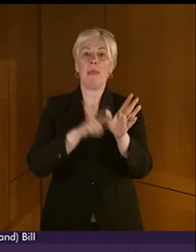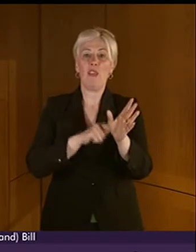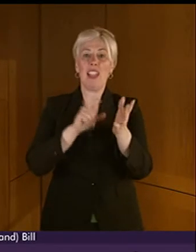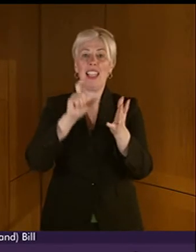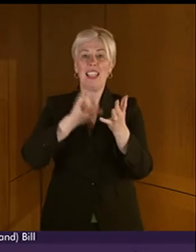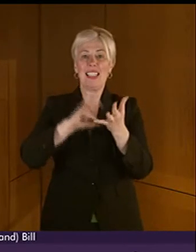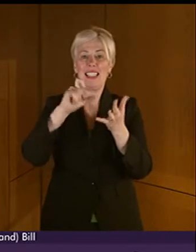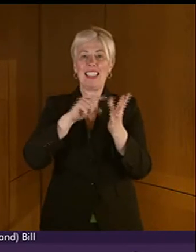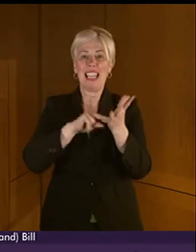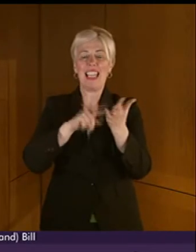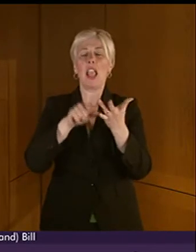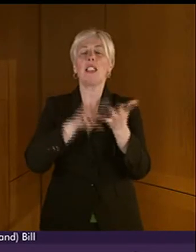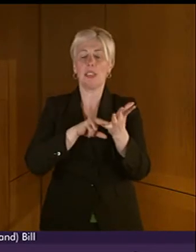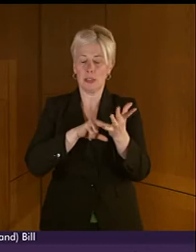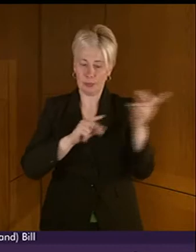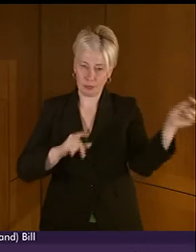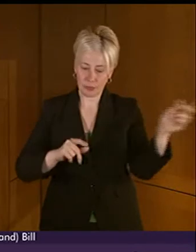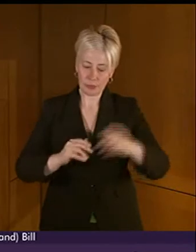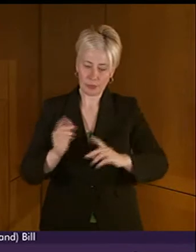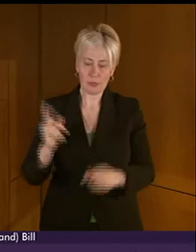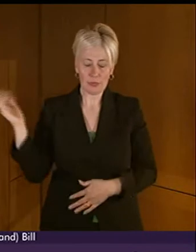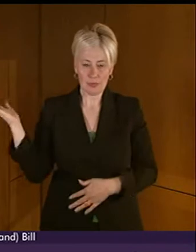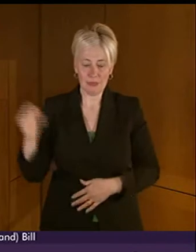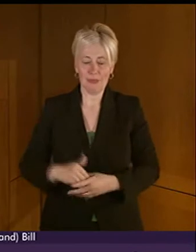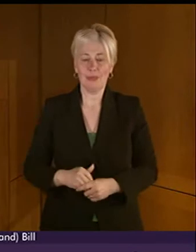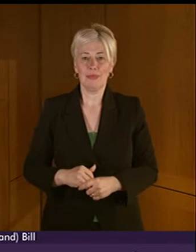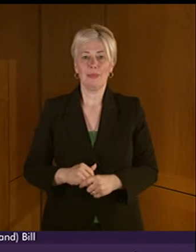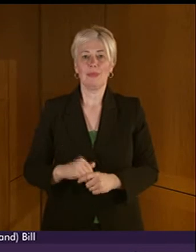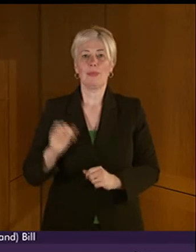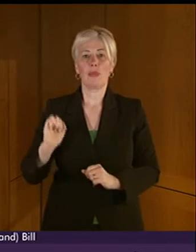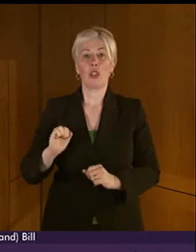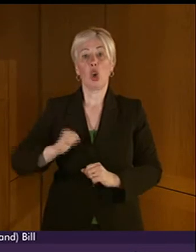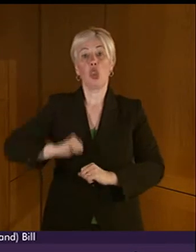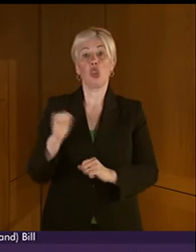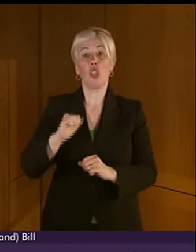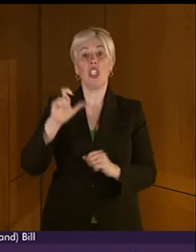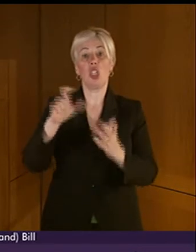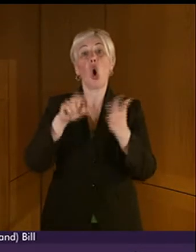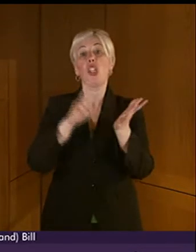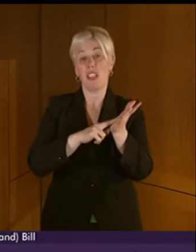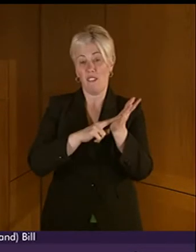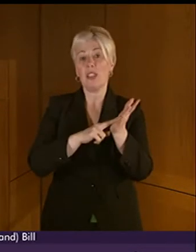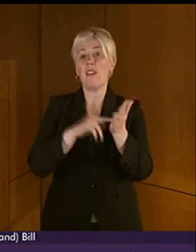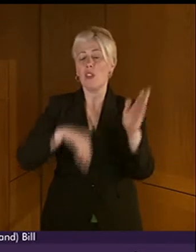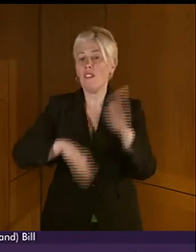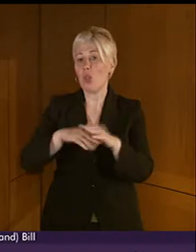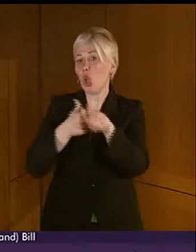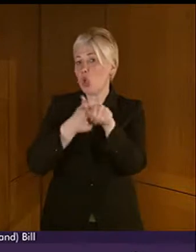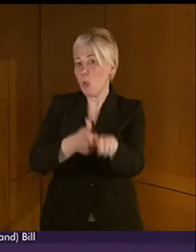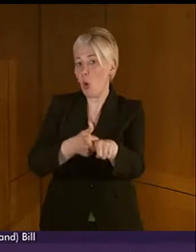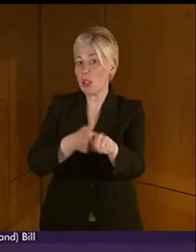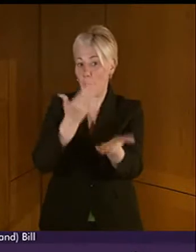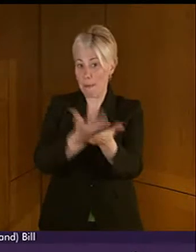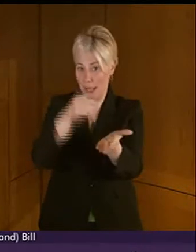I would to start by saying that Scottish Conservatives fully support the BSL bill at this